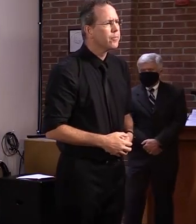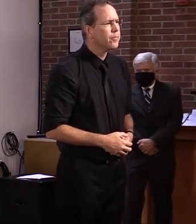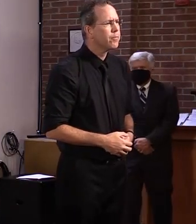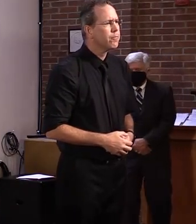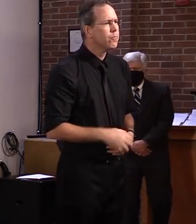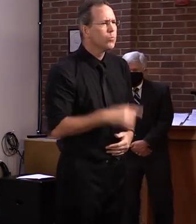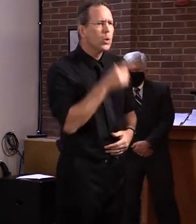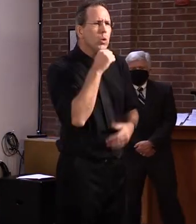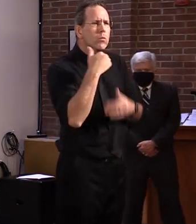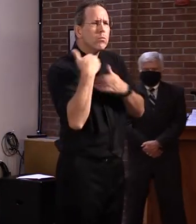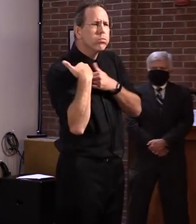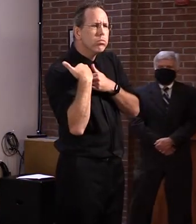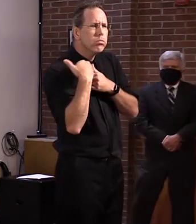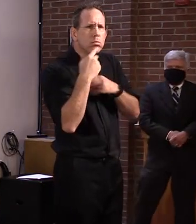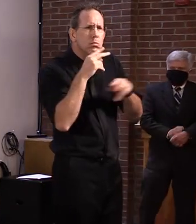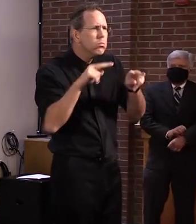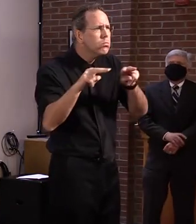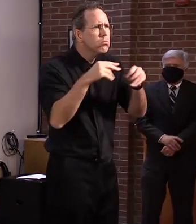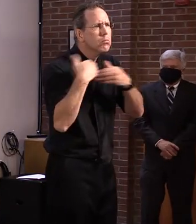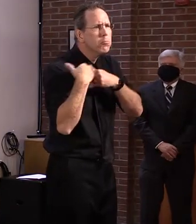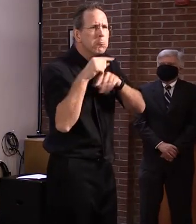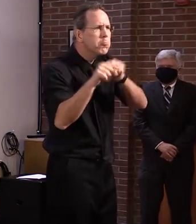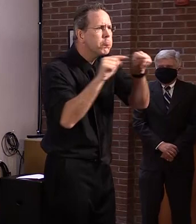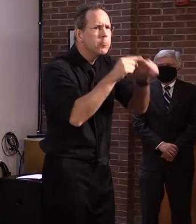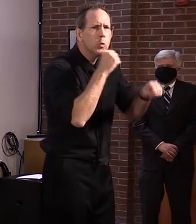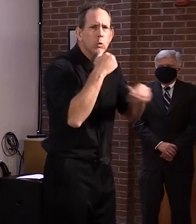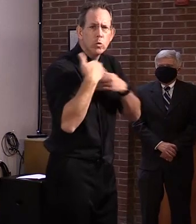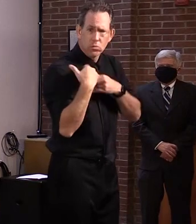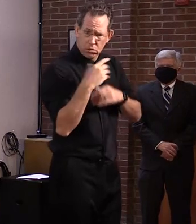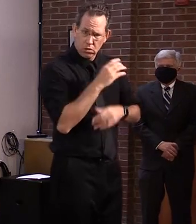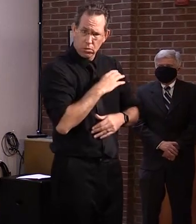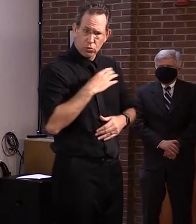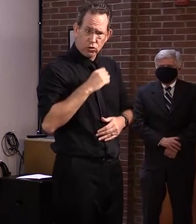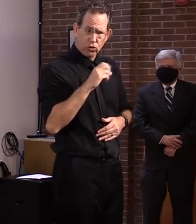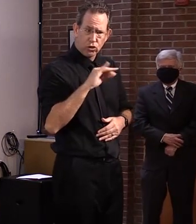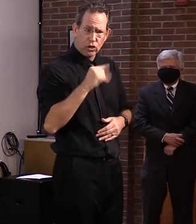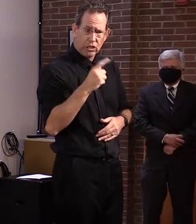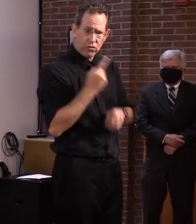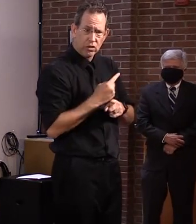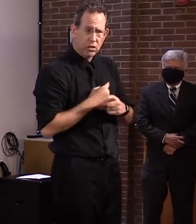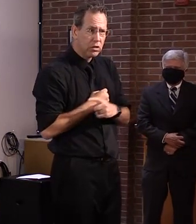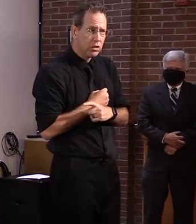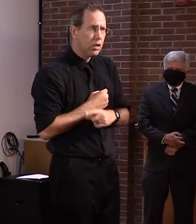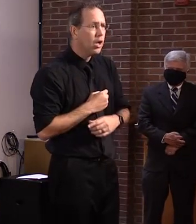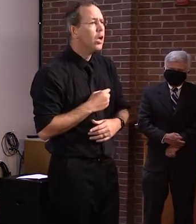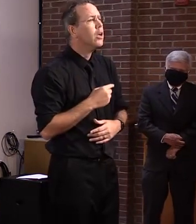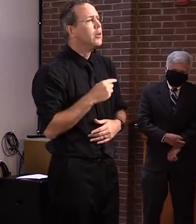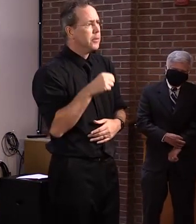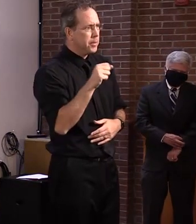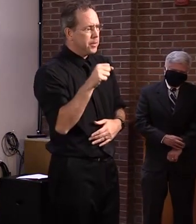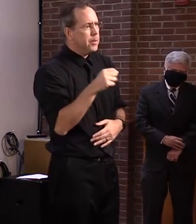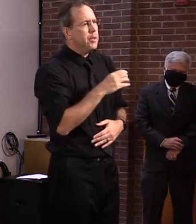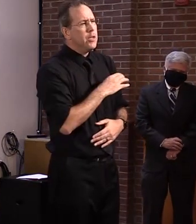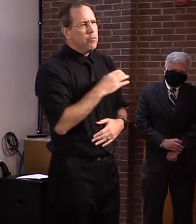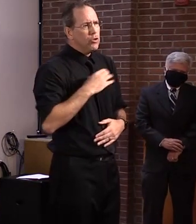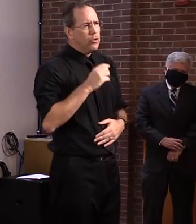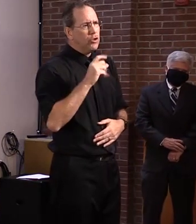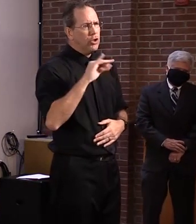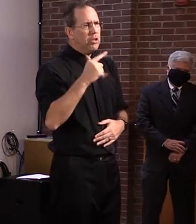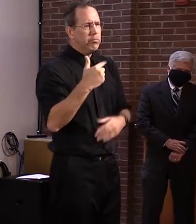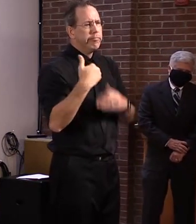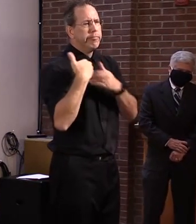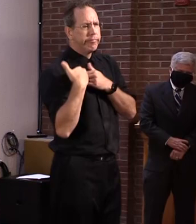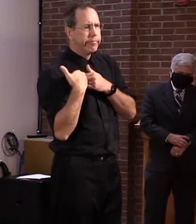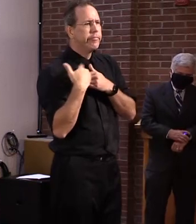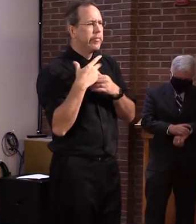Commissioner Sherling was going to. I know that, uh, Secretary Smith wanted to, but, uh, think Commissioner Sherling, uh, was the one who made the initial call.